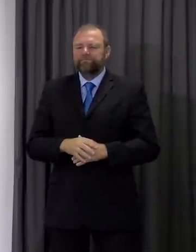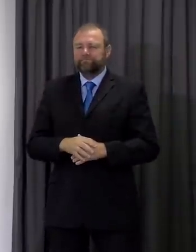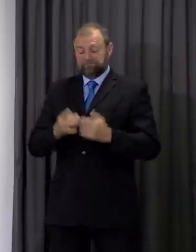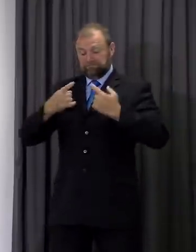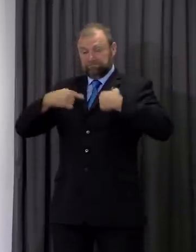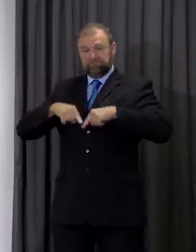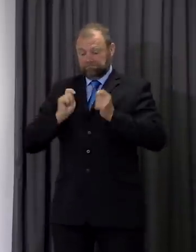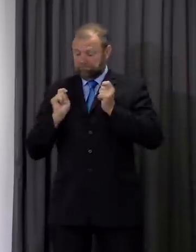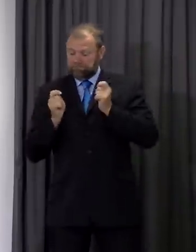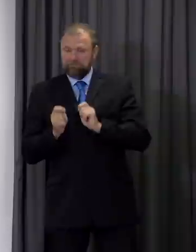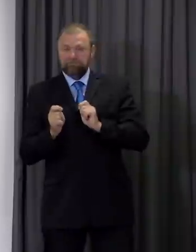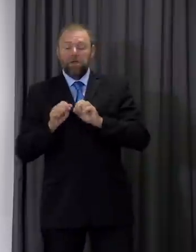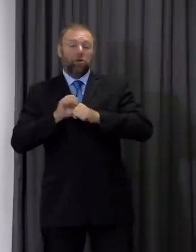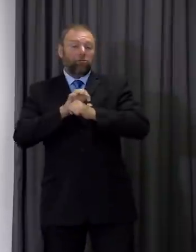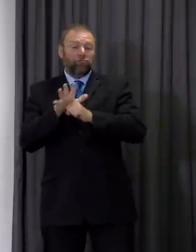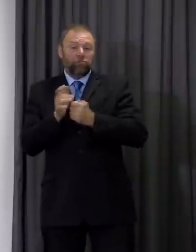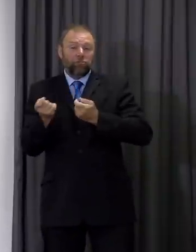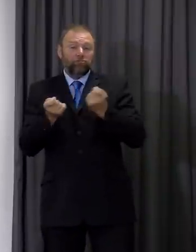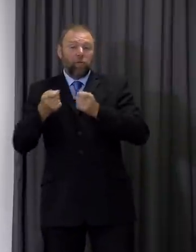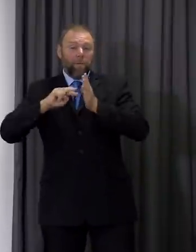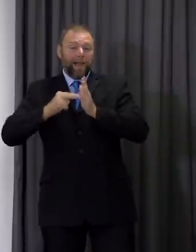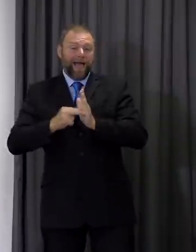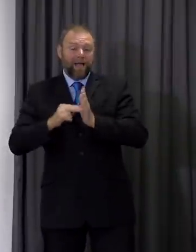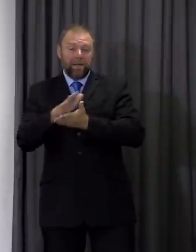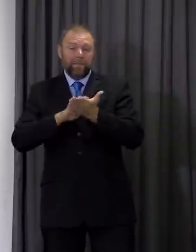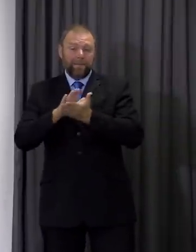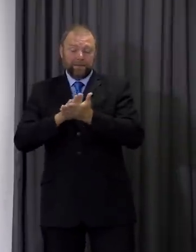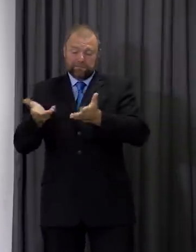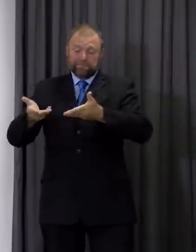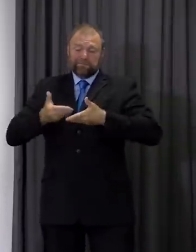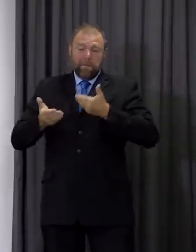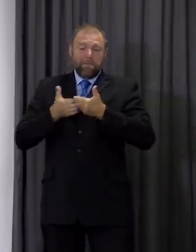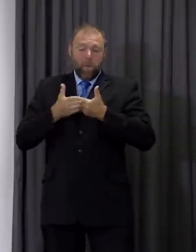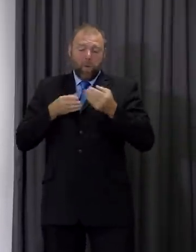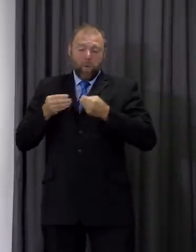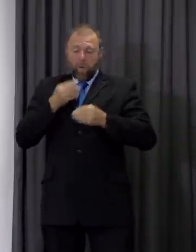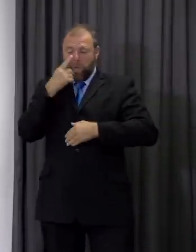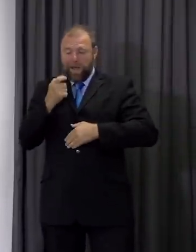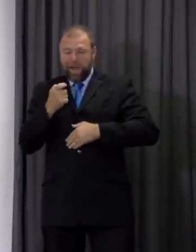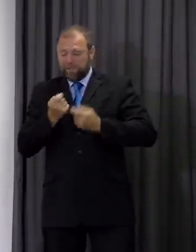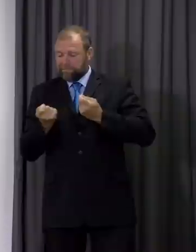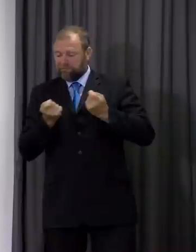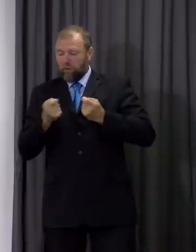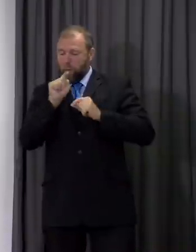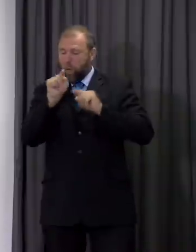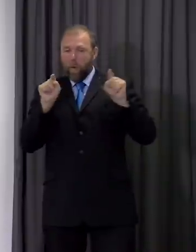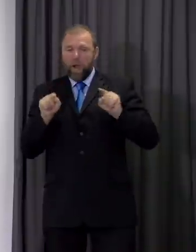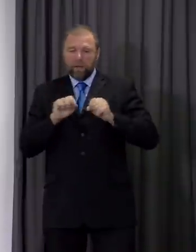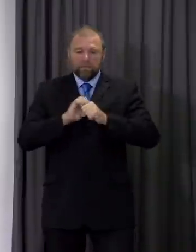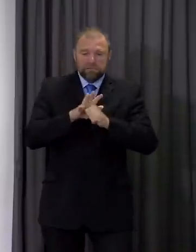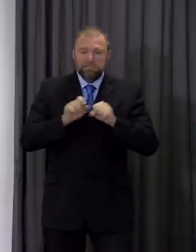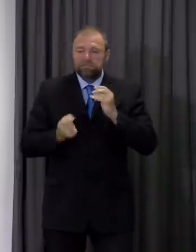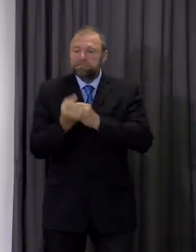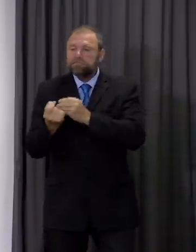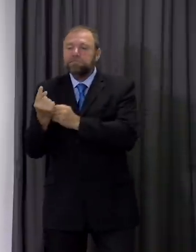increase the range of measures that we have to respond to local outbreak. These include actions which have been introduced elsewhere in